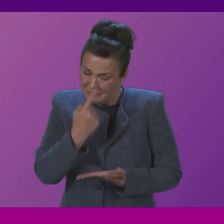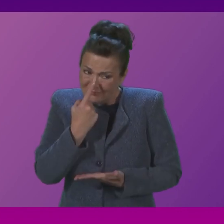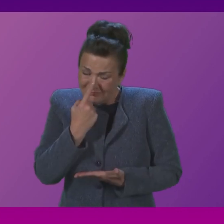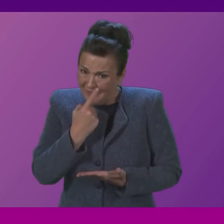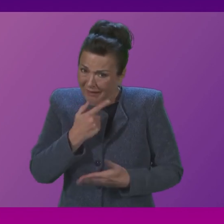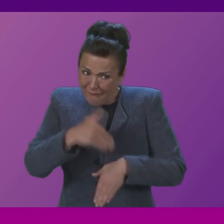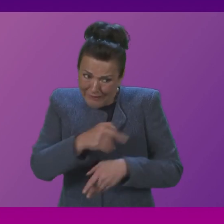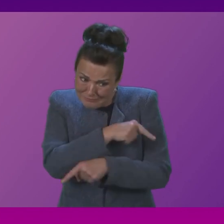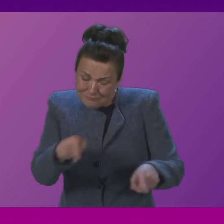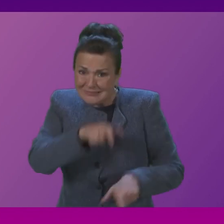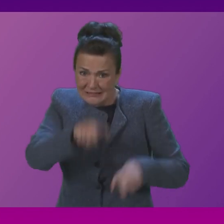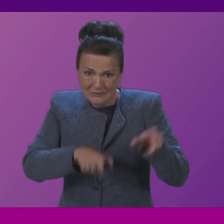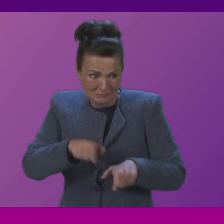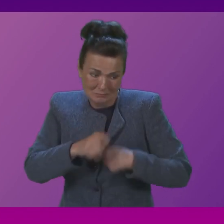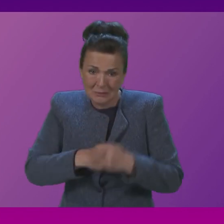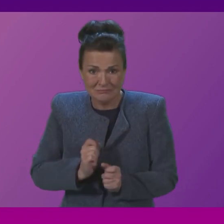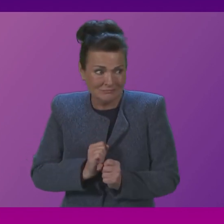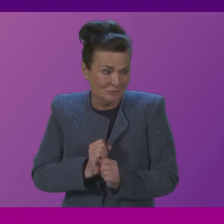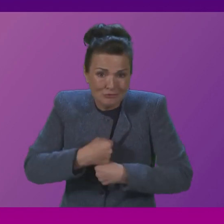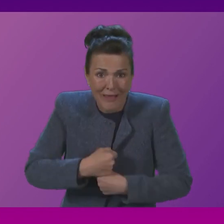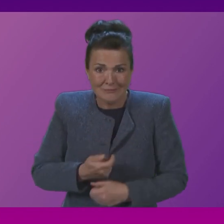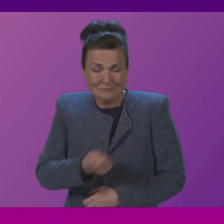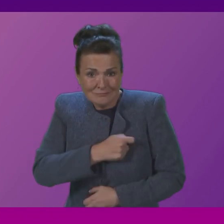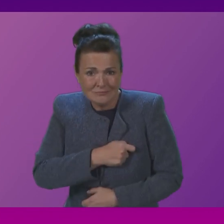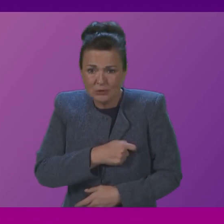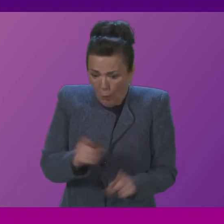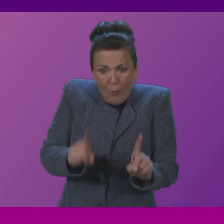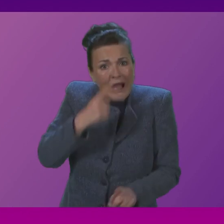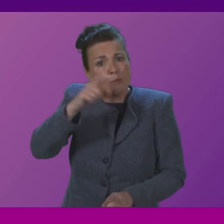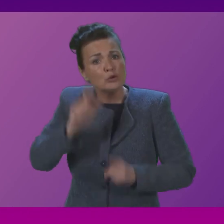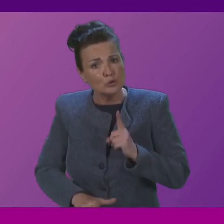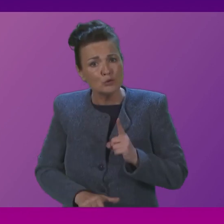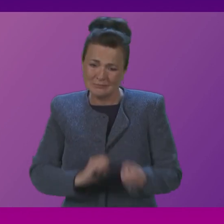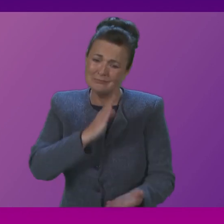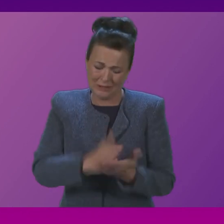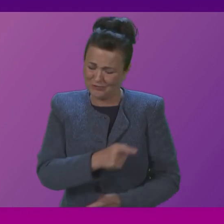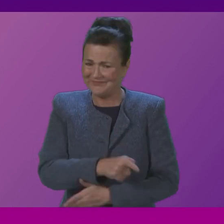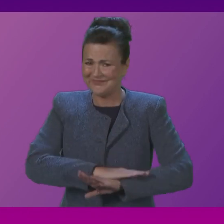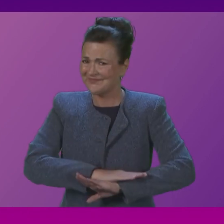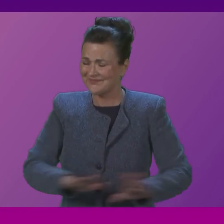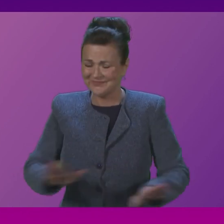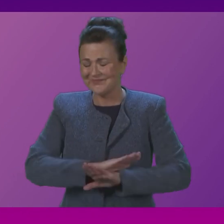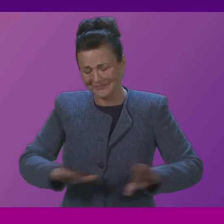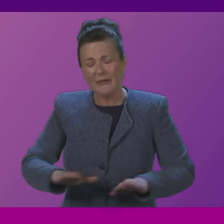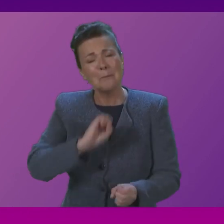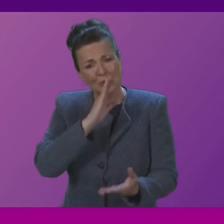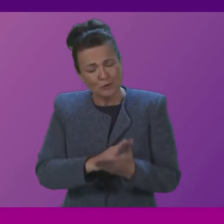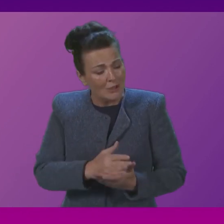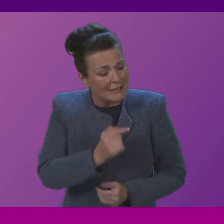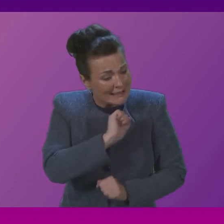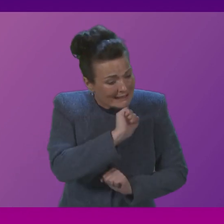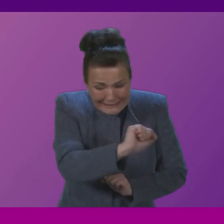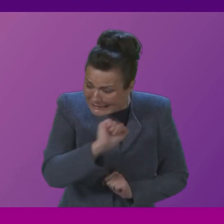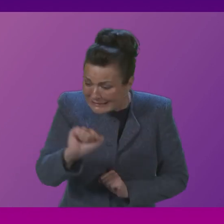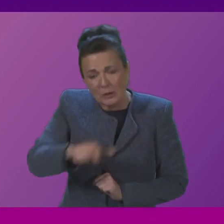distress to individuals concerned therefore what action can be put in place to draw a line under the saga and give everybody the